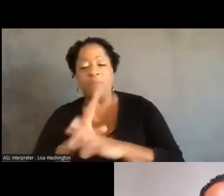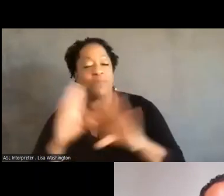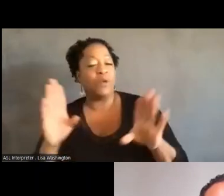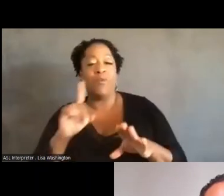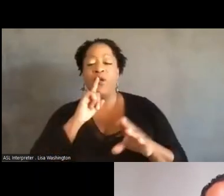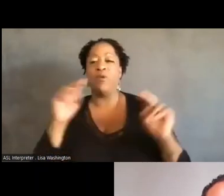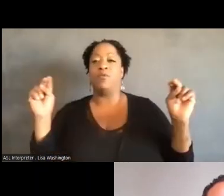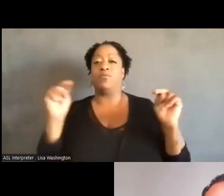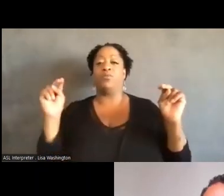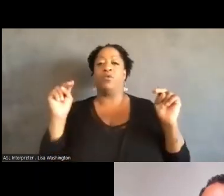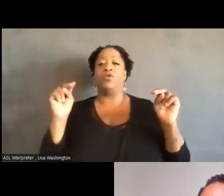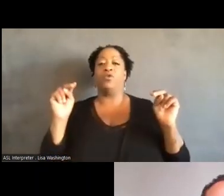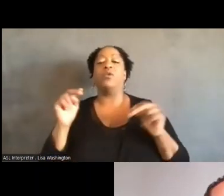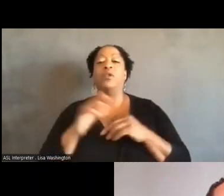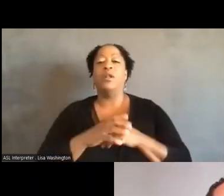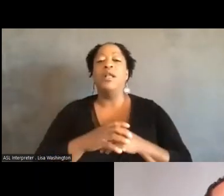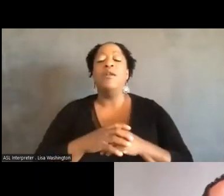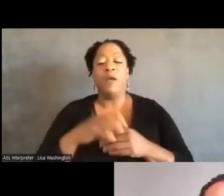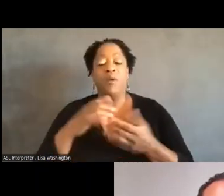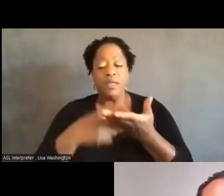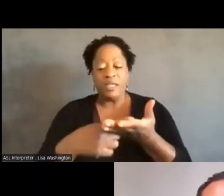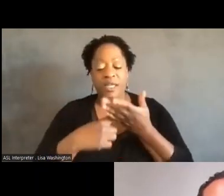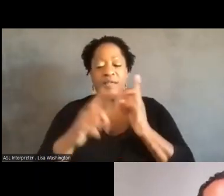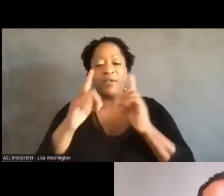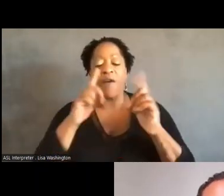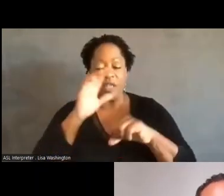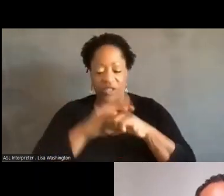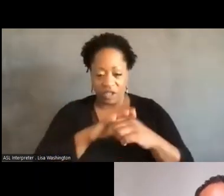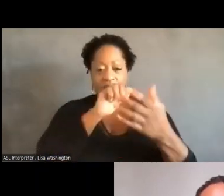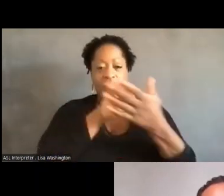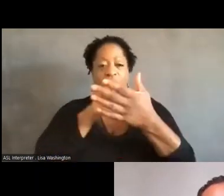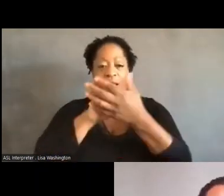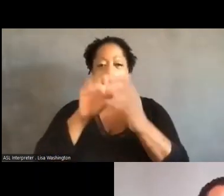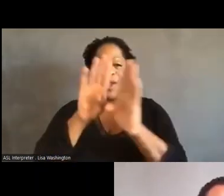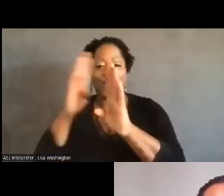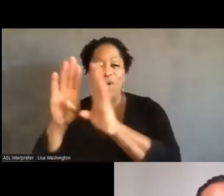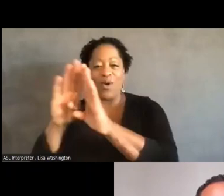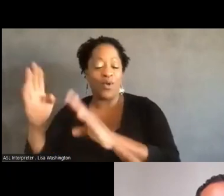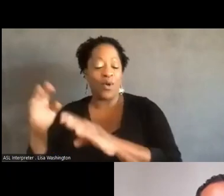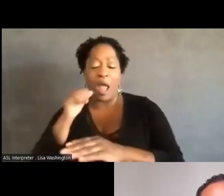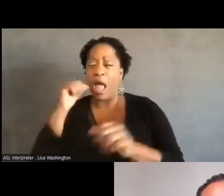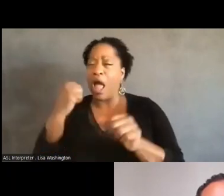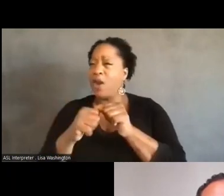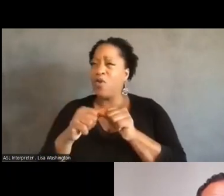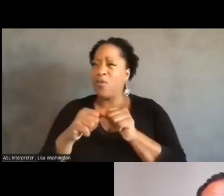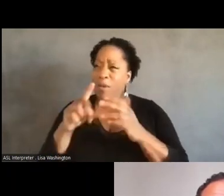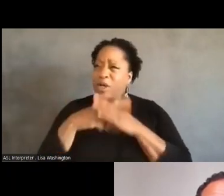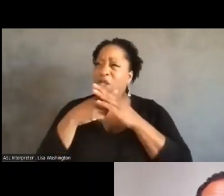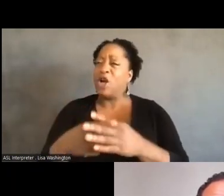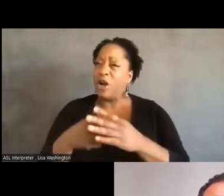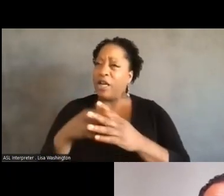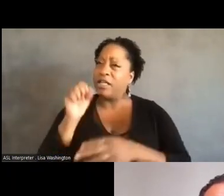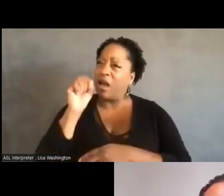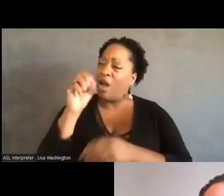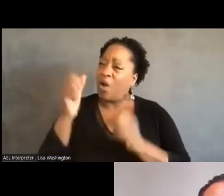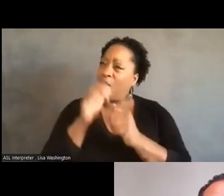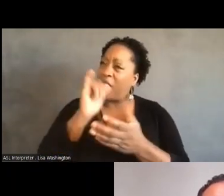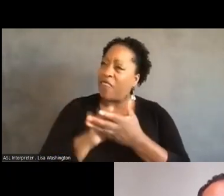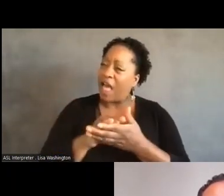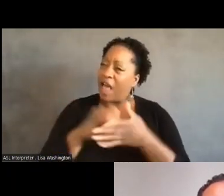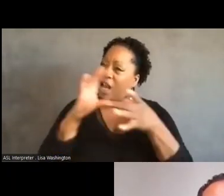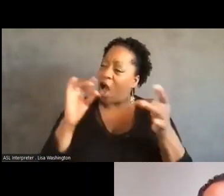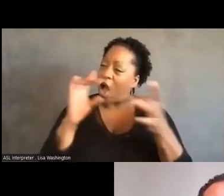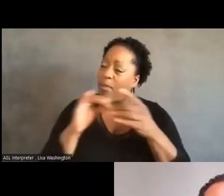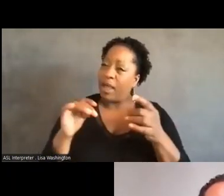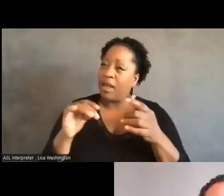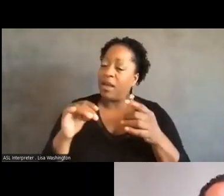to have some of those conversations on the doors too. And, you know, I don't remember leading with that. I don't remember trying to hide that either, but I